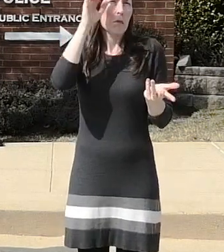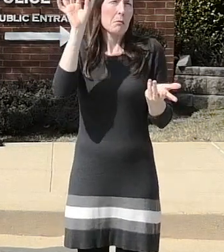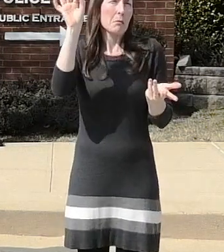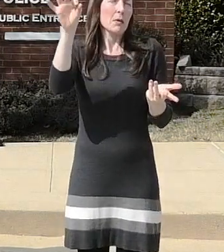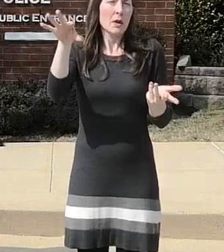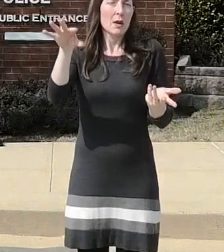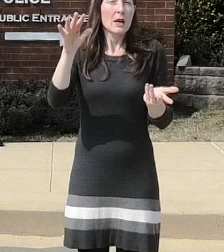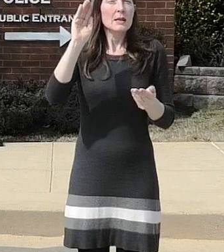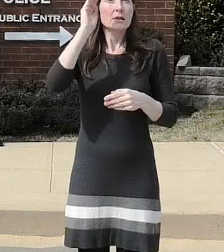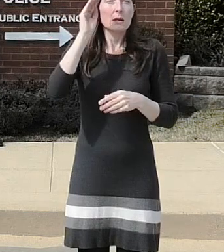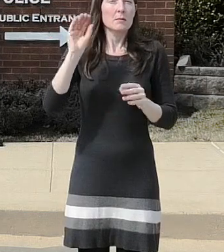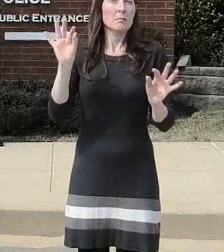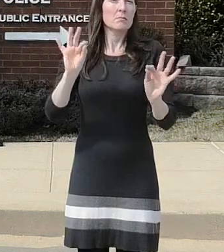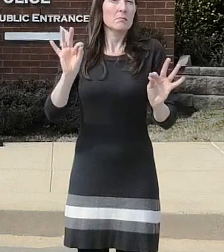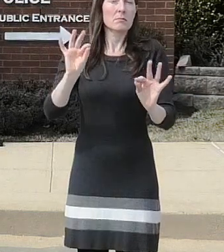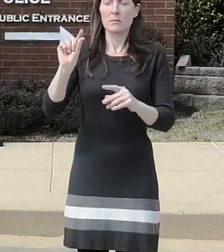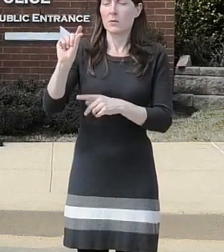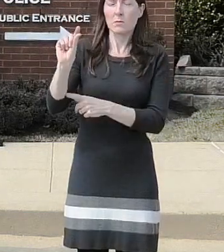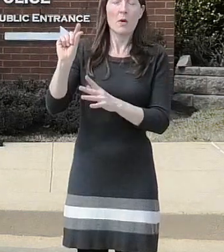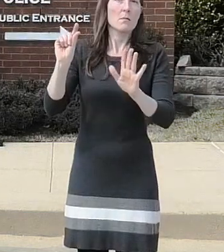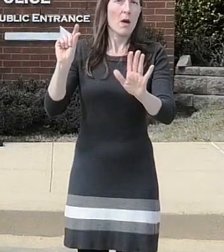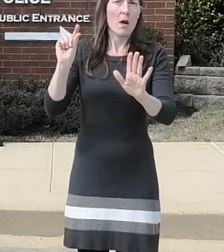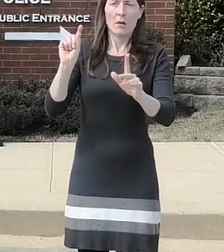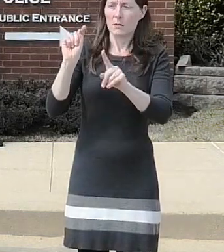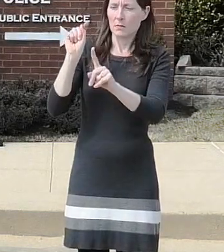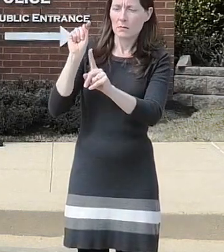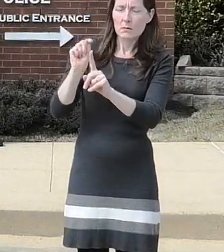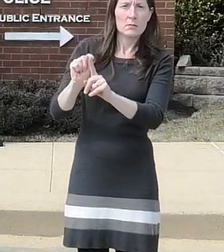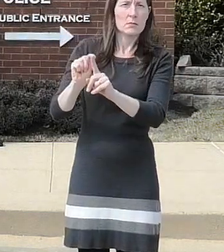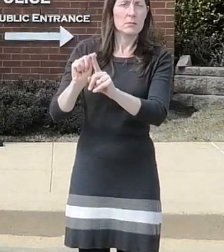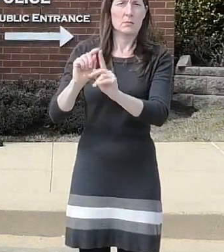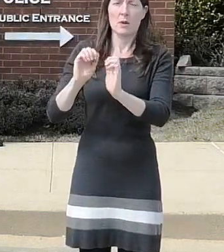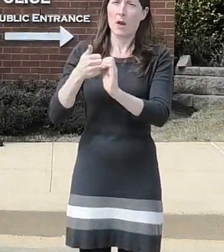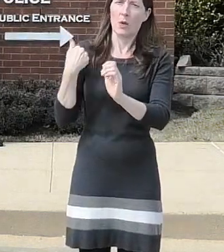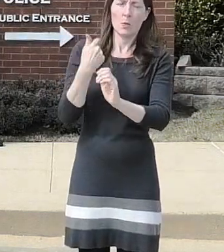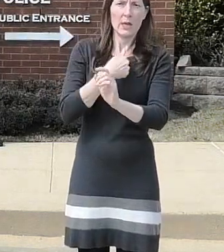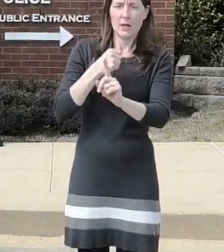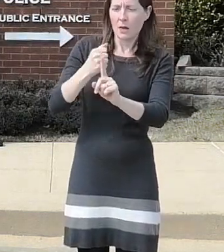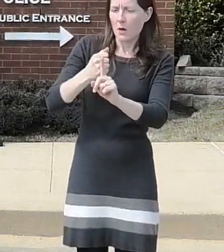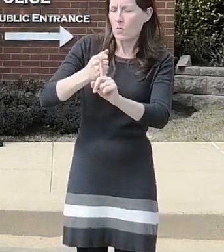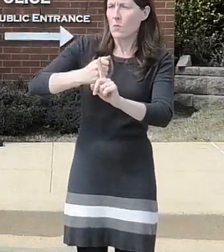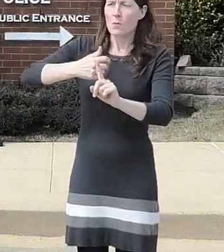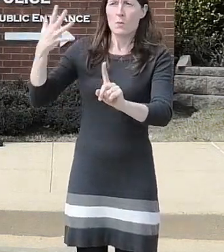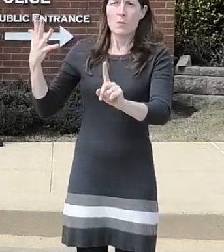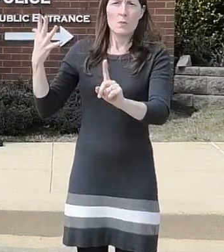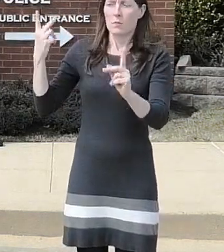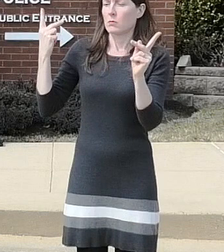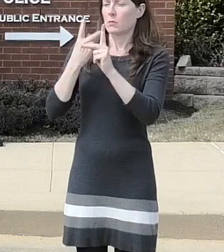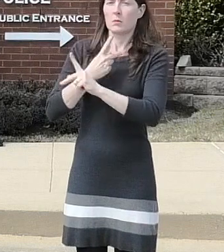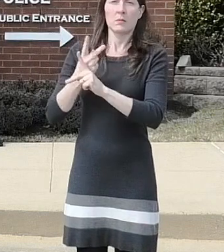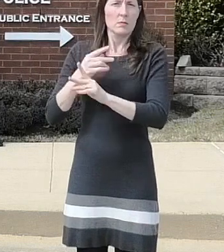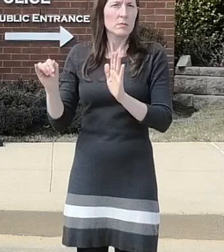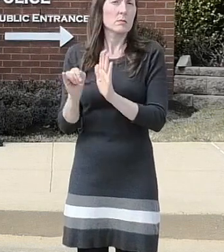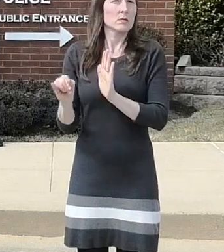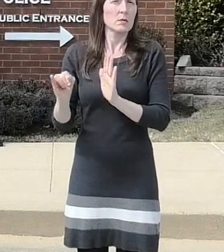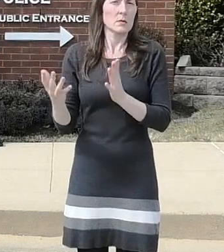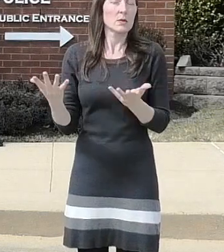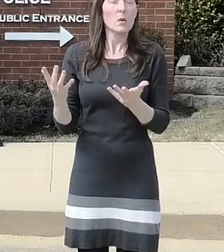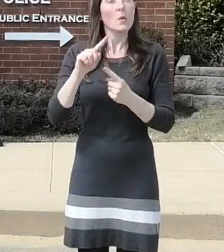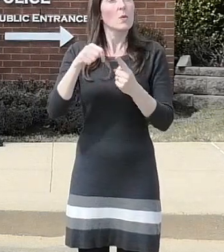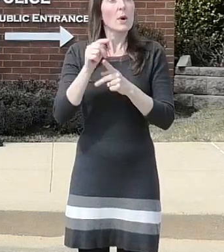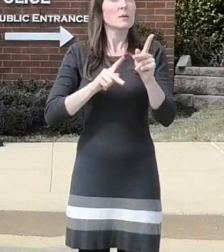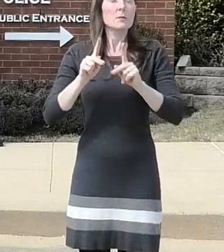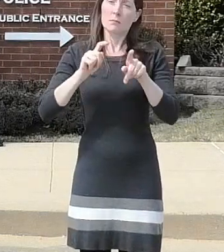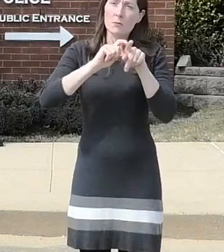us uh understand what's going on and and solve something so um you know when people call in arson tip lines or crime